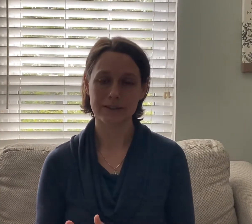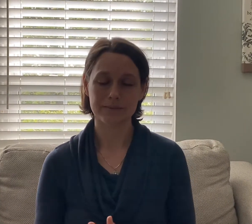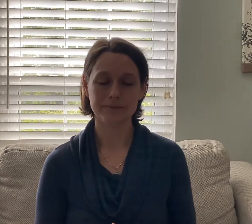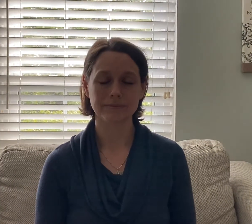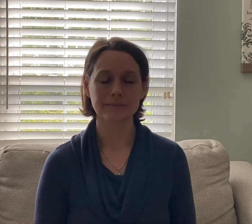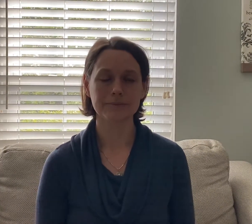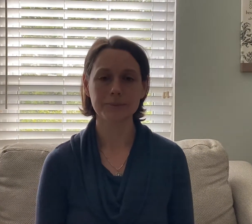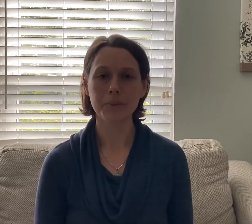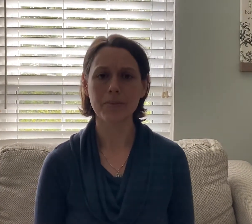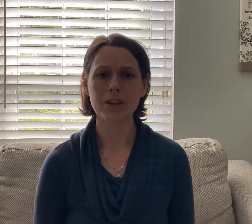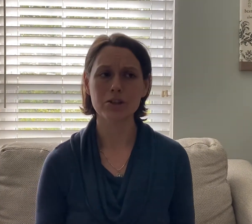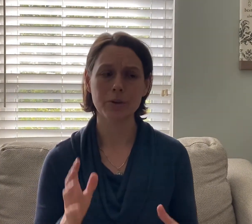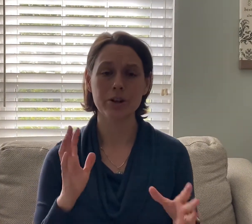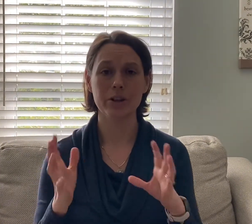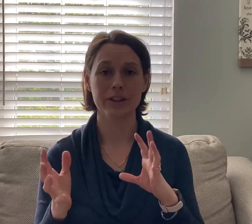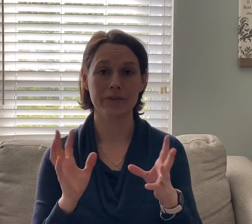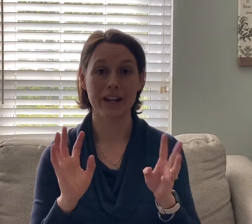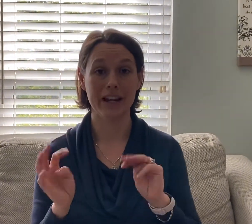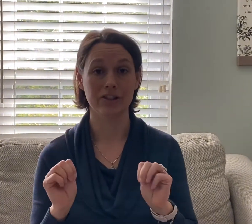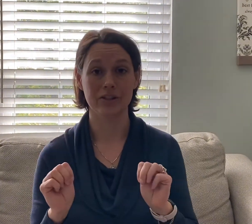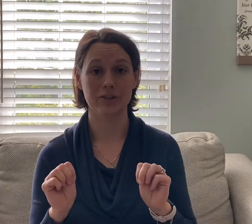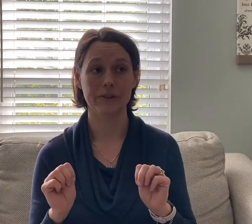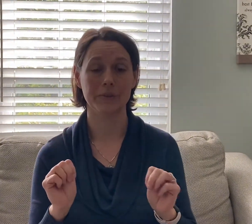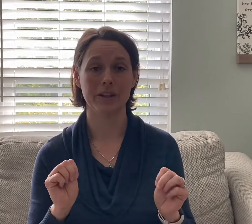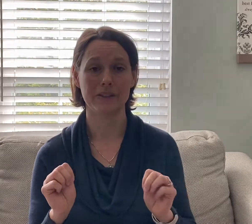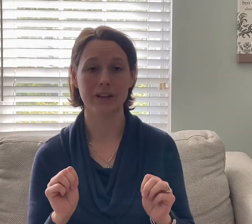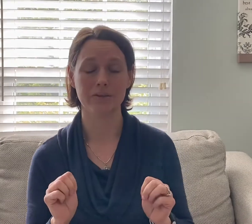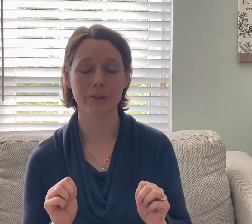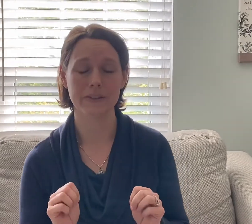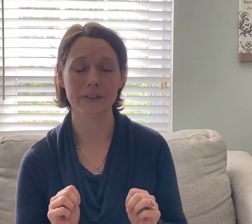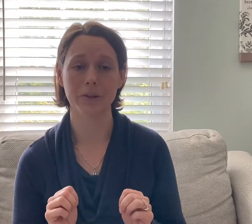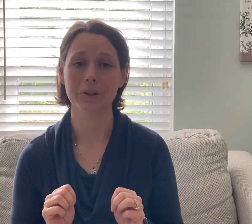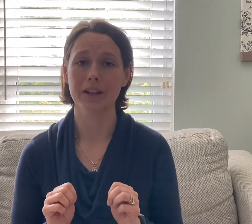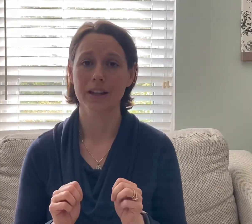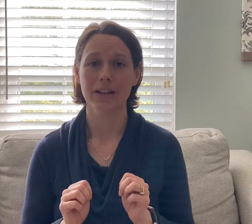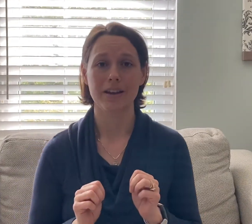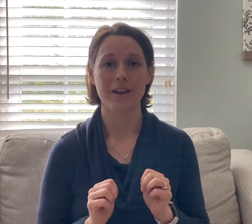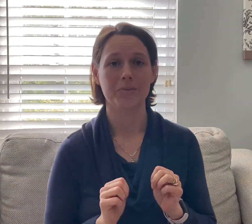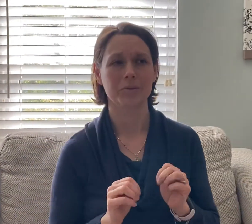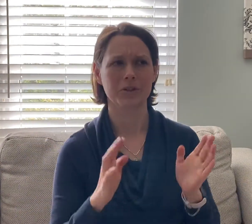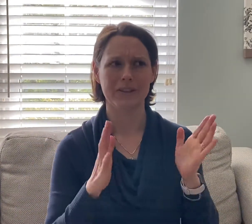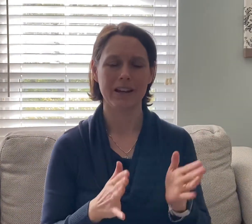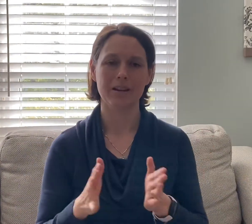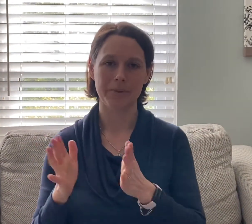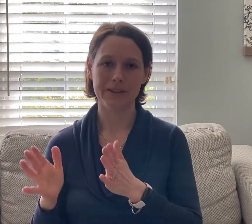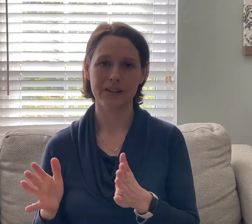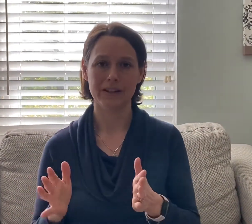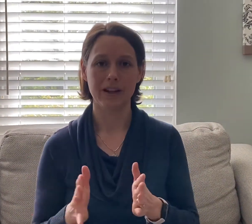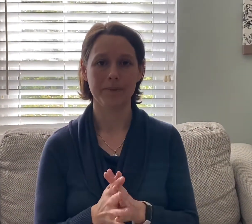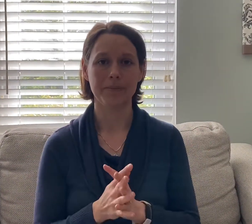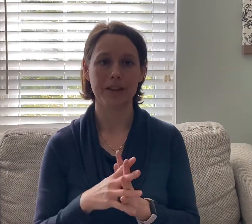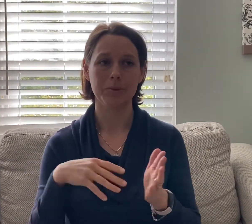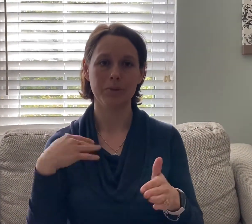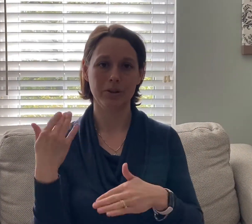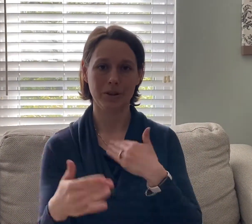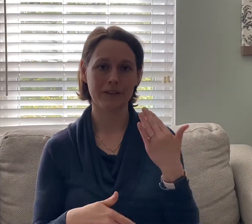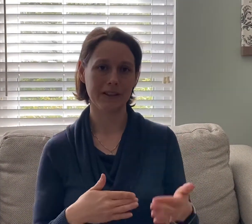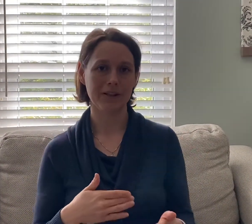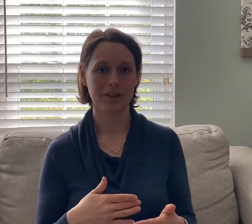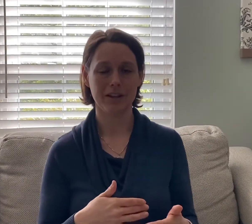showing all the different hand gestures and what they stand for so we'll just take it a piece at a time and then we'll put it all together at the